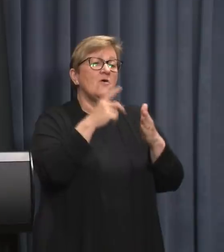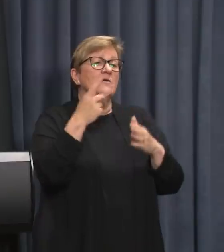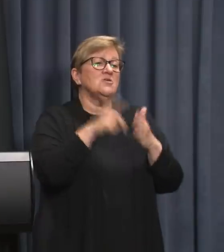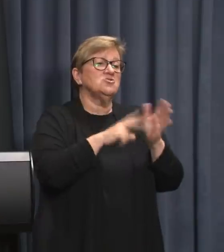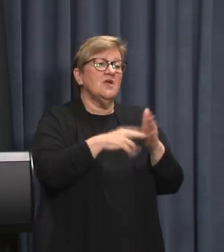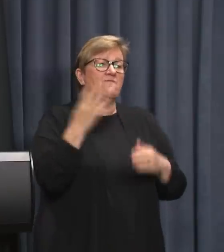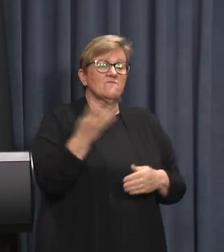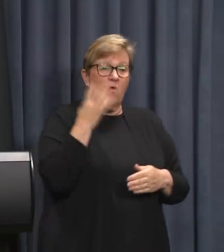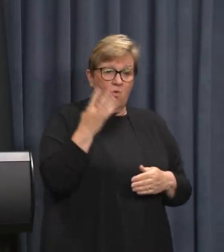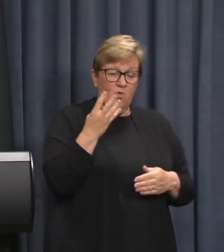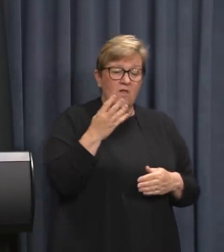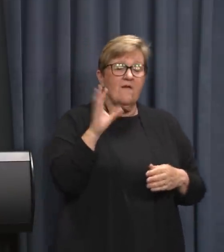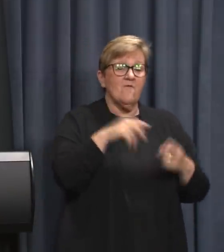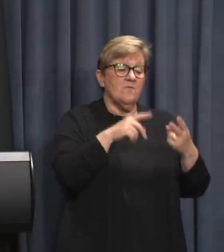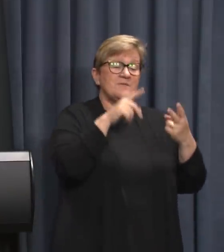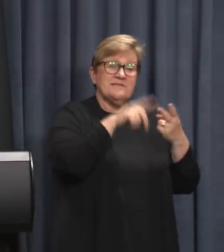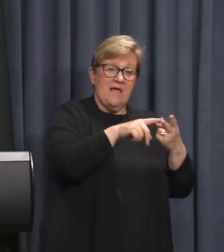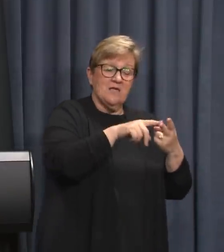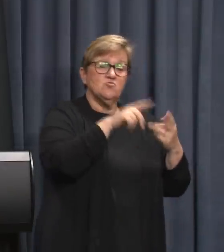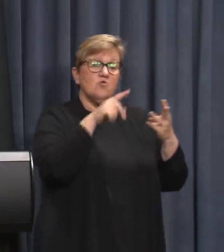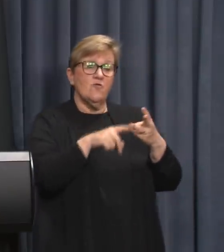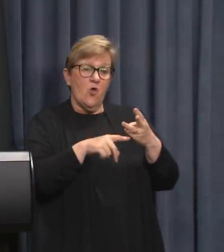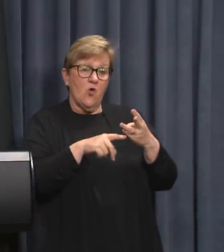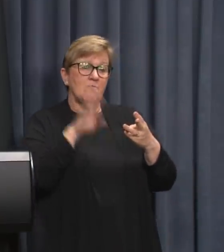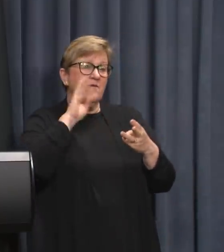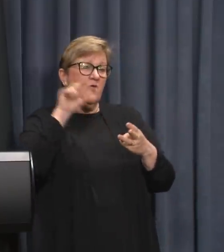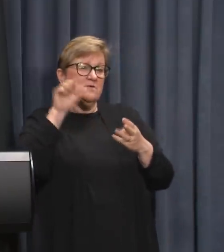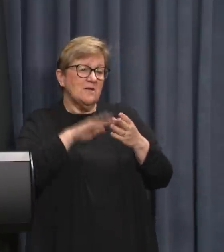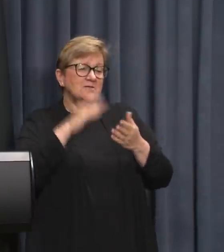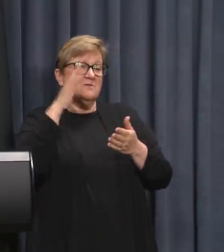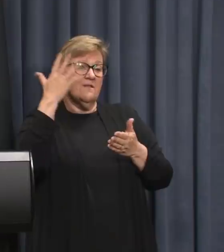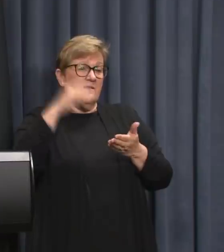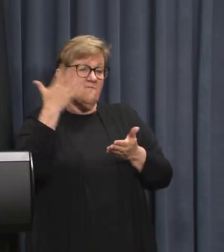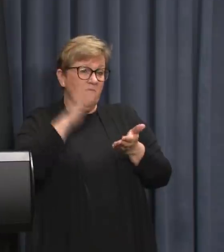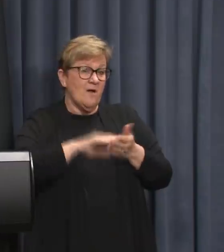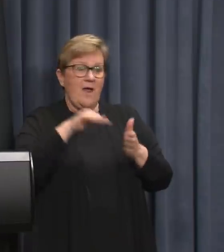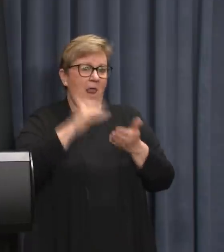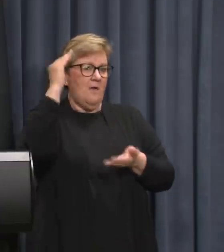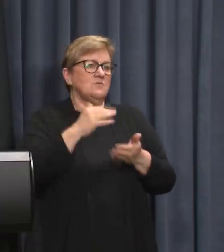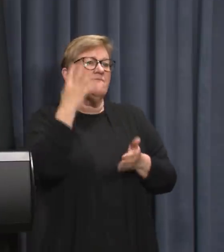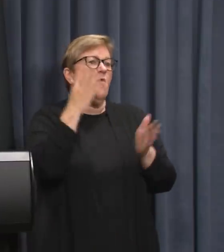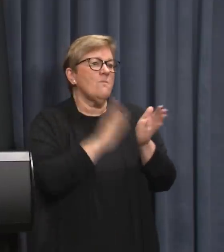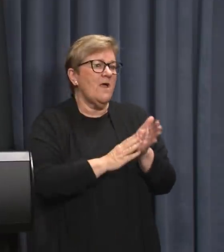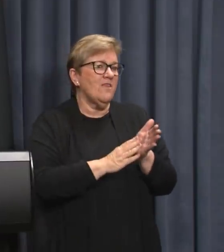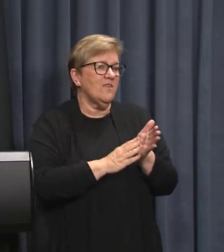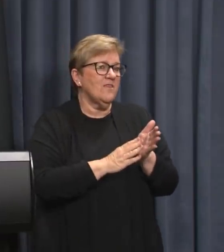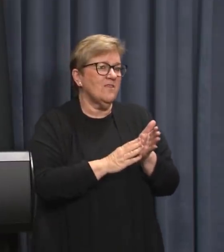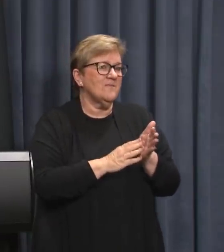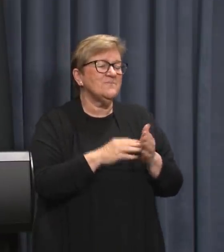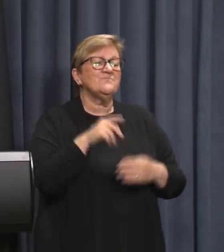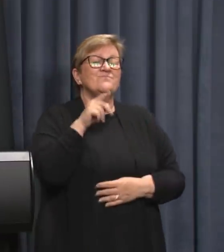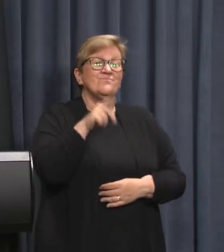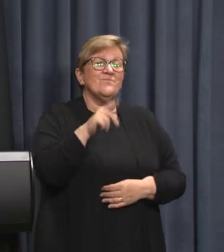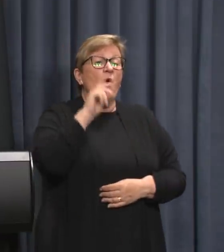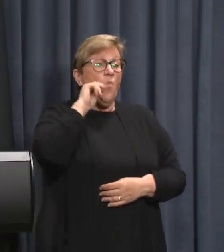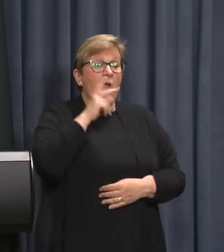4 the interval between the second and third dose will be reduced from five months to four months. That interval will